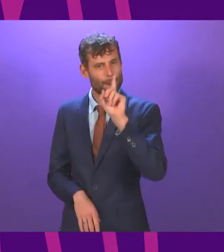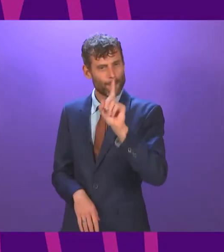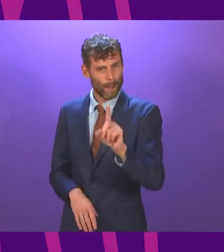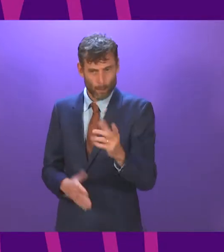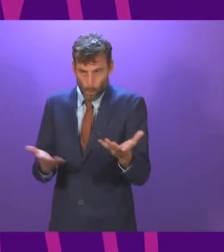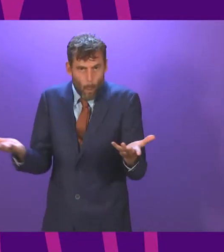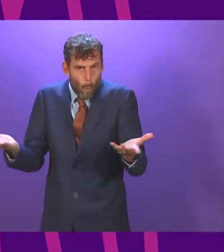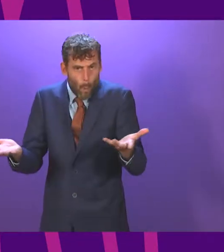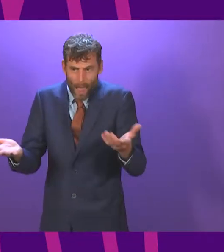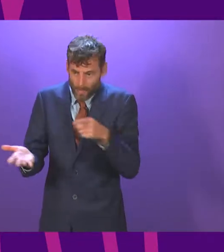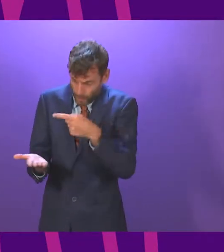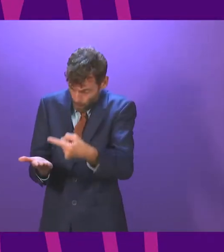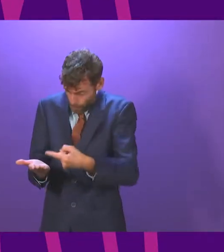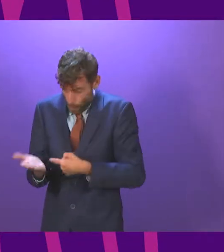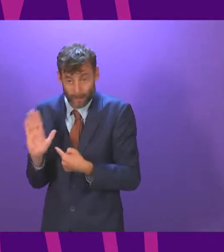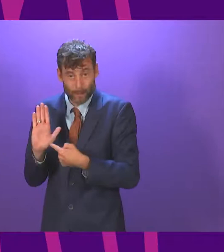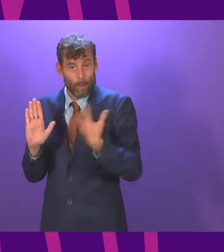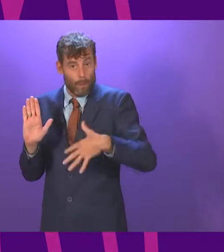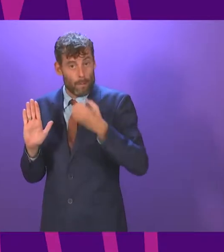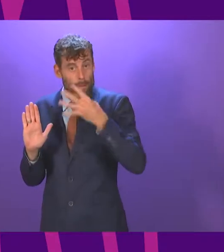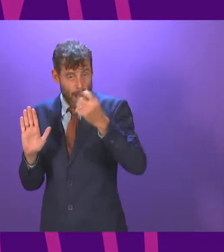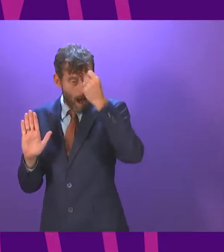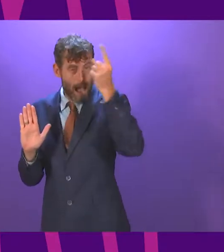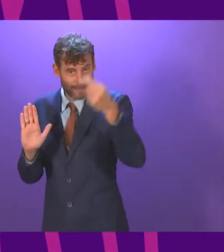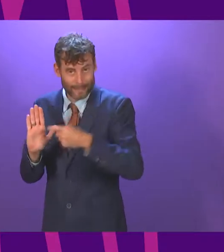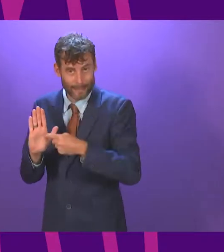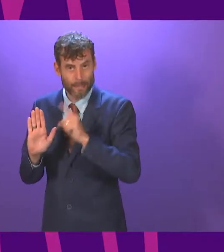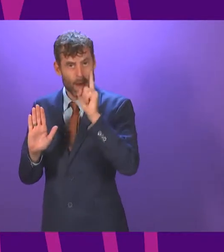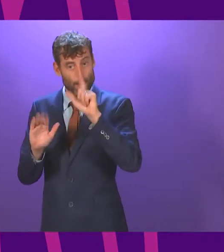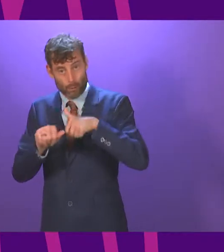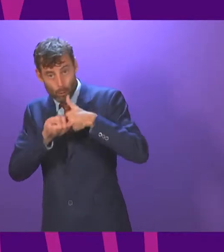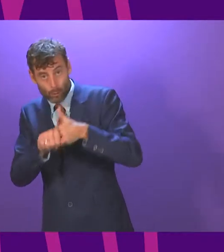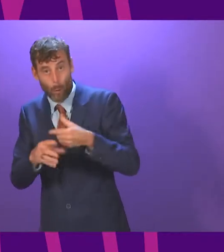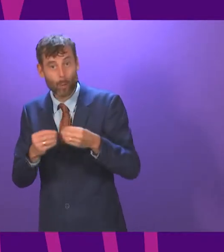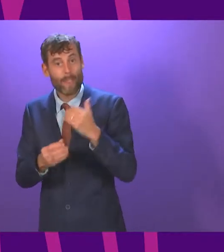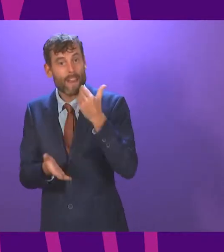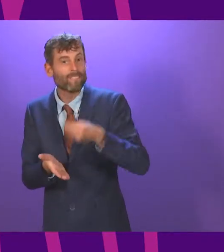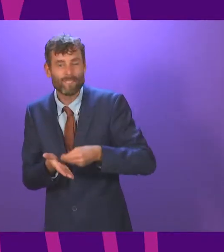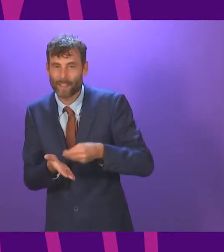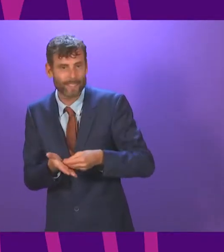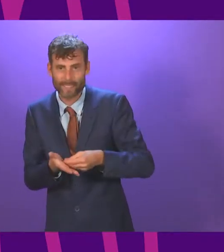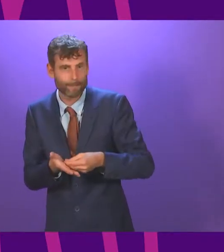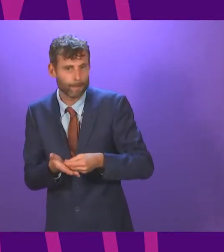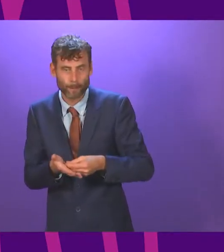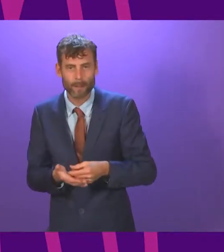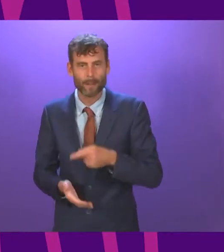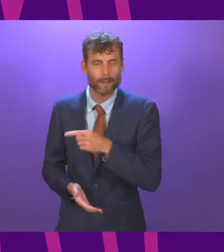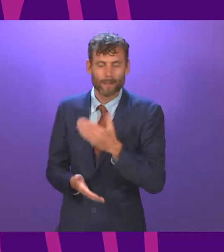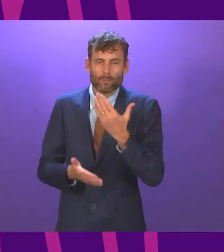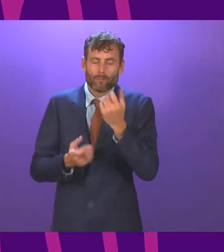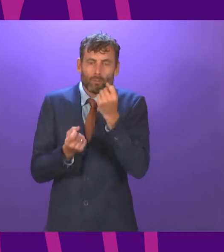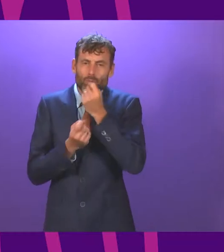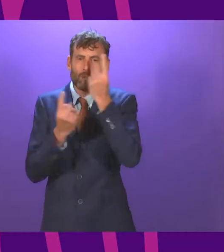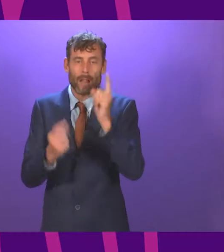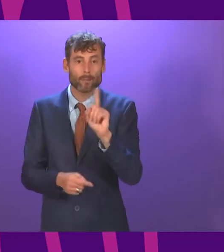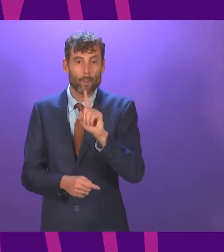of those policies? Not nearly enough funding and local government making clear that they need flexibility and no further cuts to